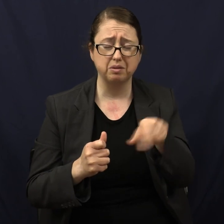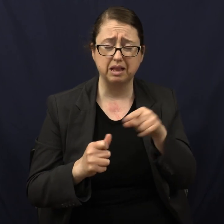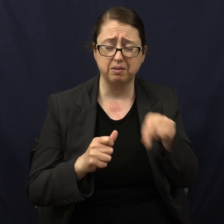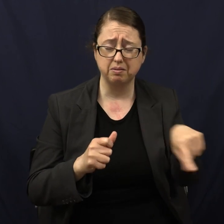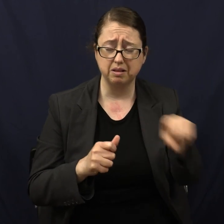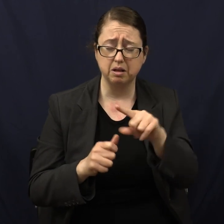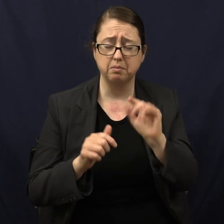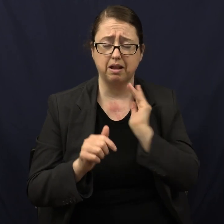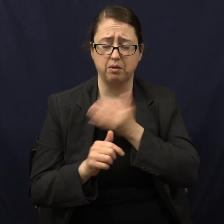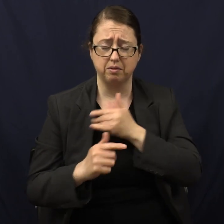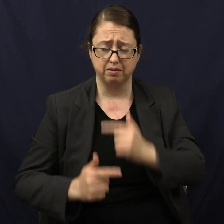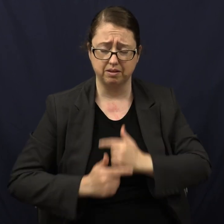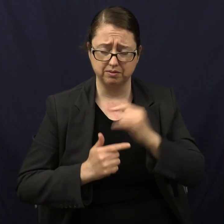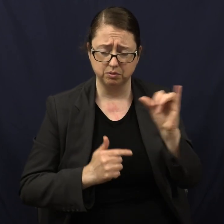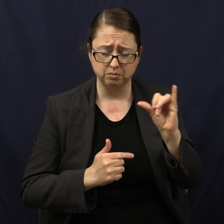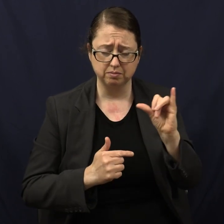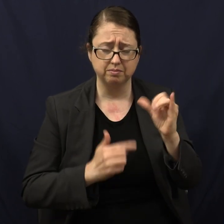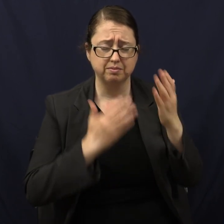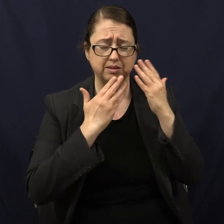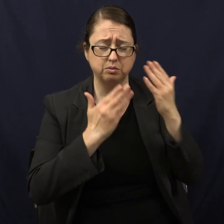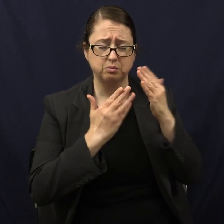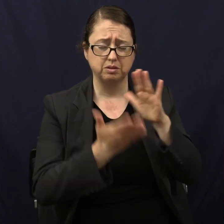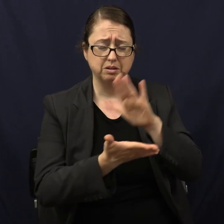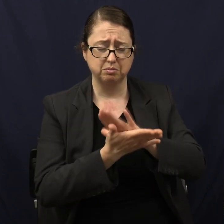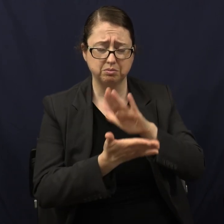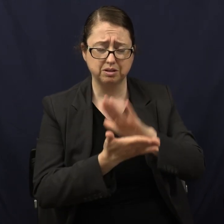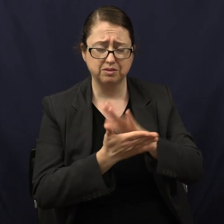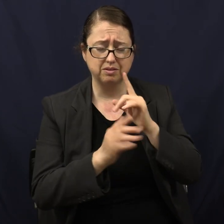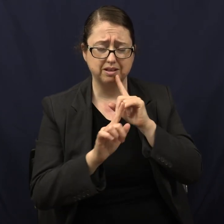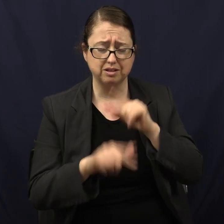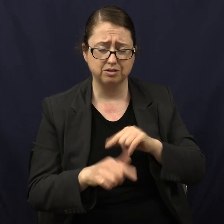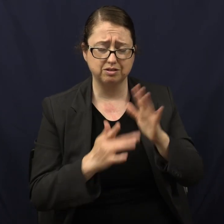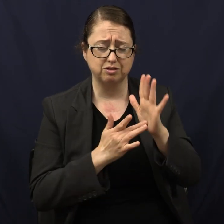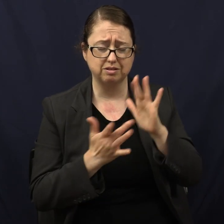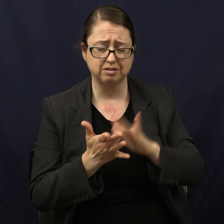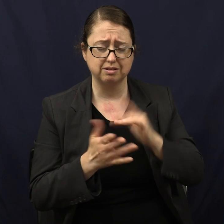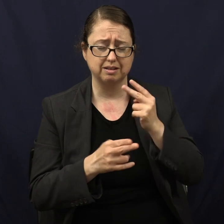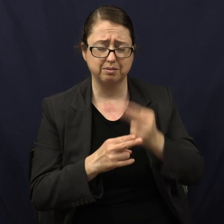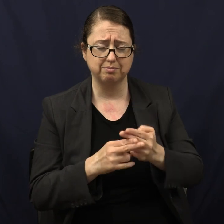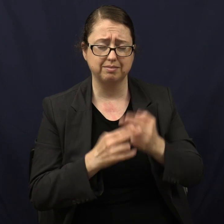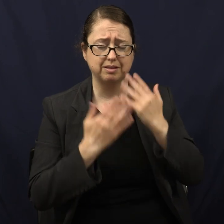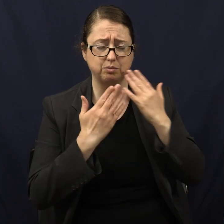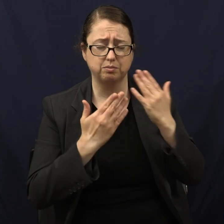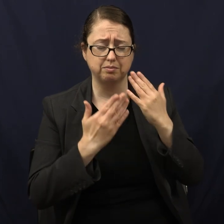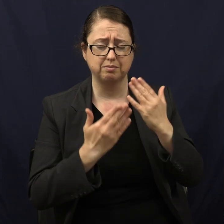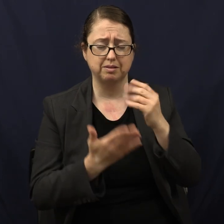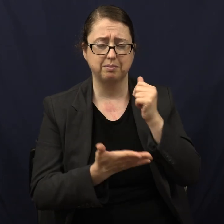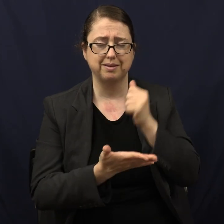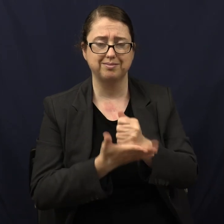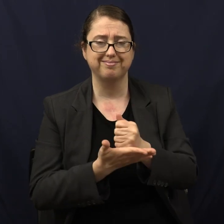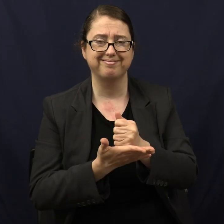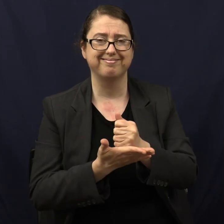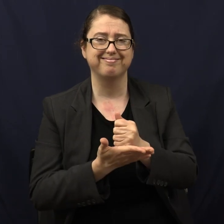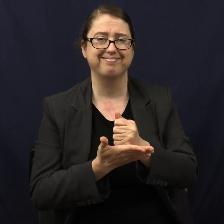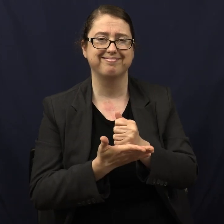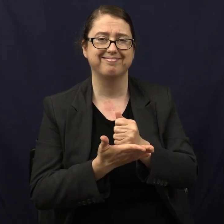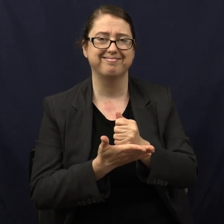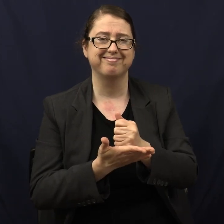lives, but in our lives first, Lord. We thank you and we praise you for this answer. In Jesus' name, we thank you. Amen.